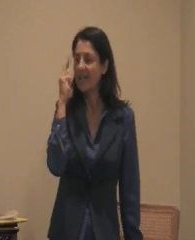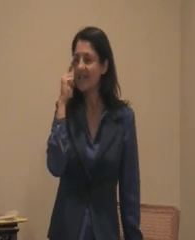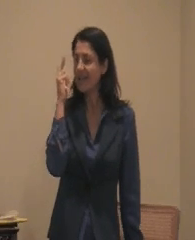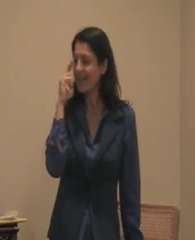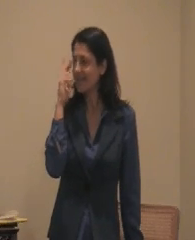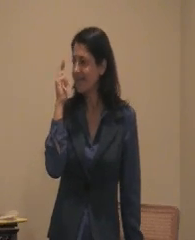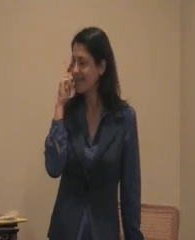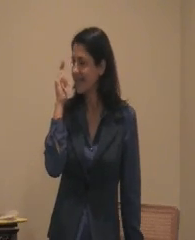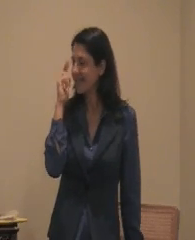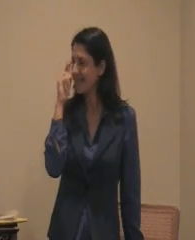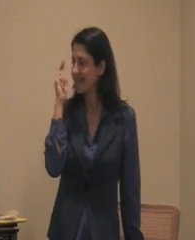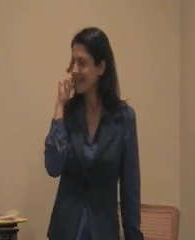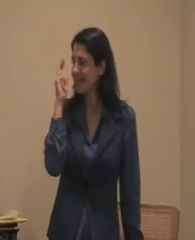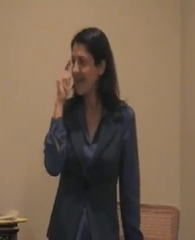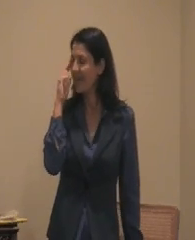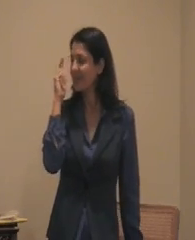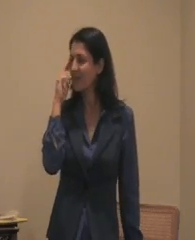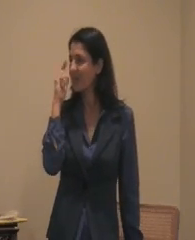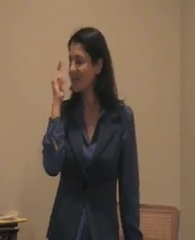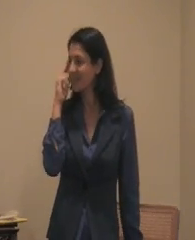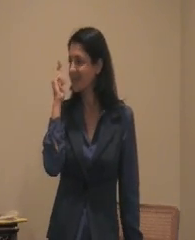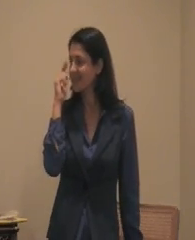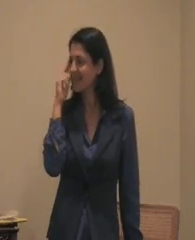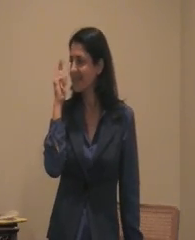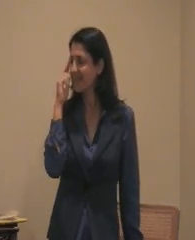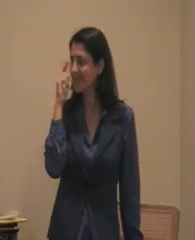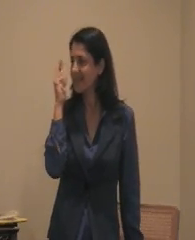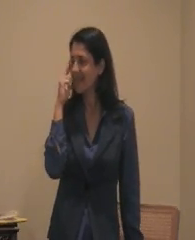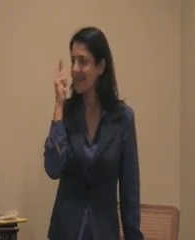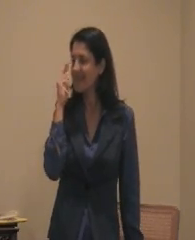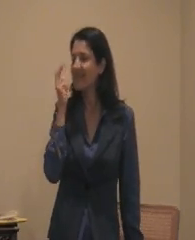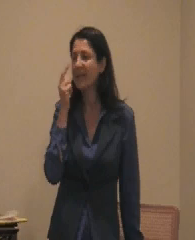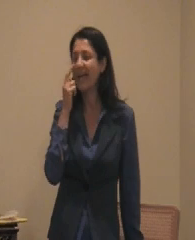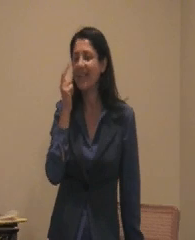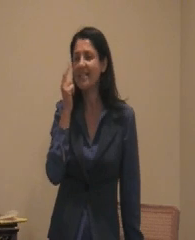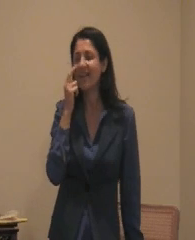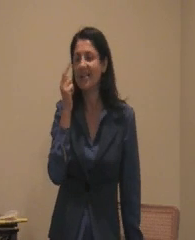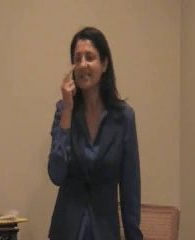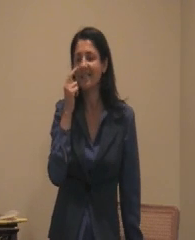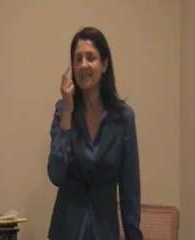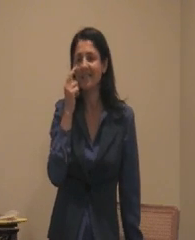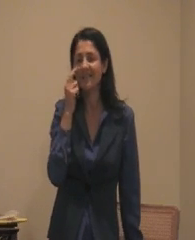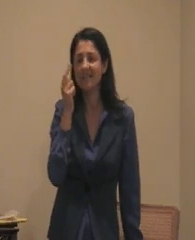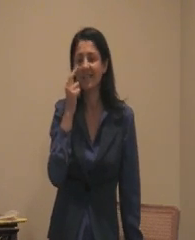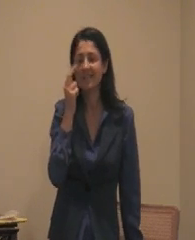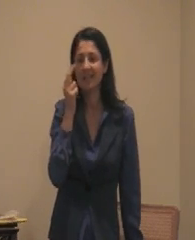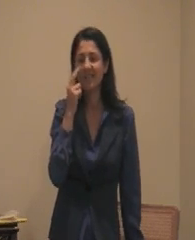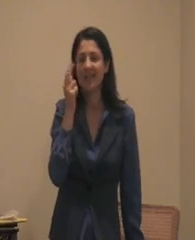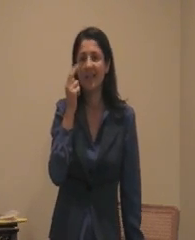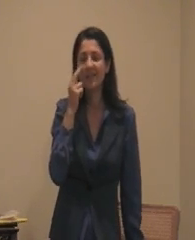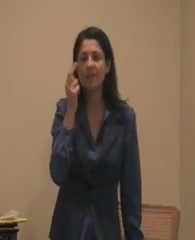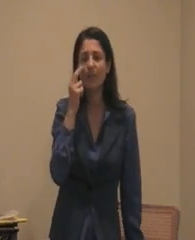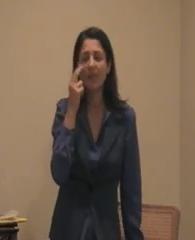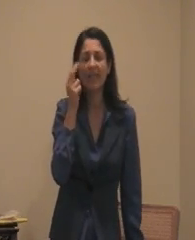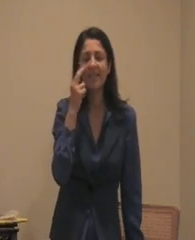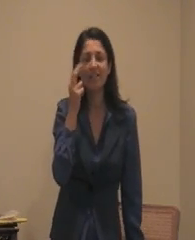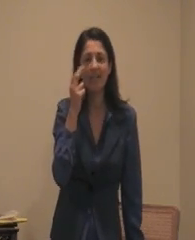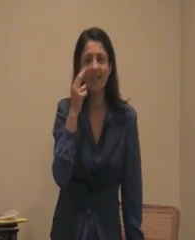desire however it works to allow these toxins to be released gently